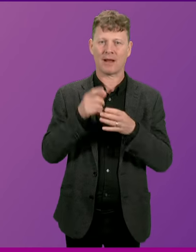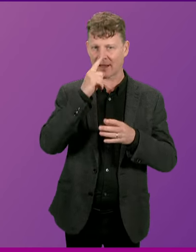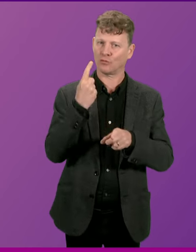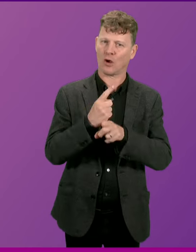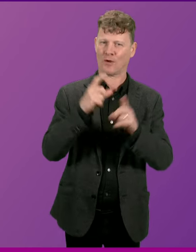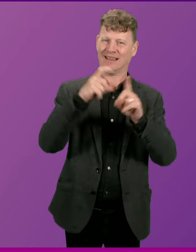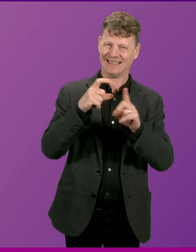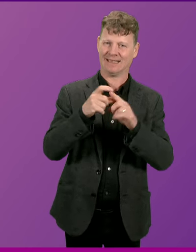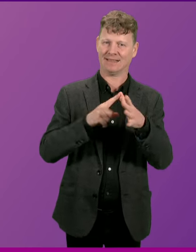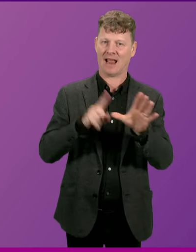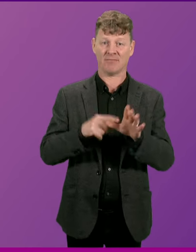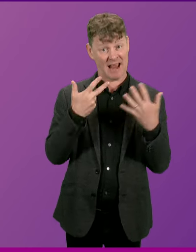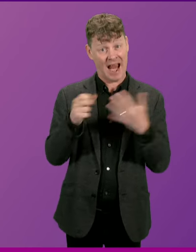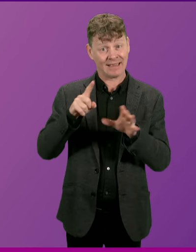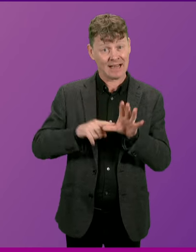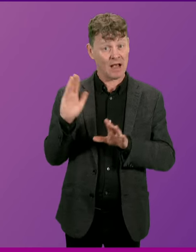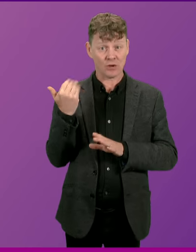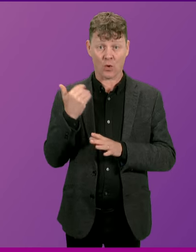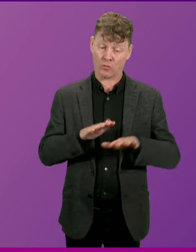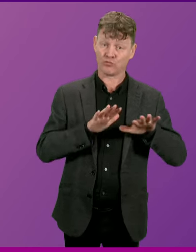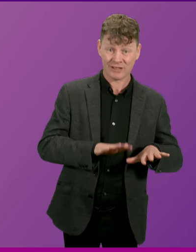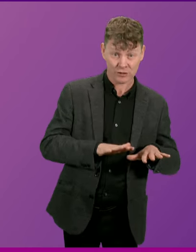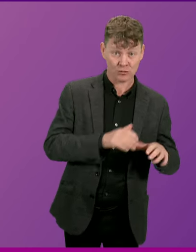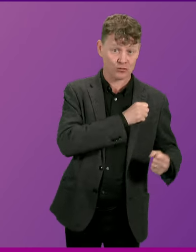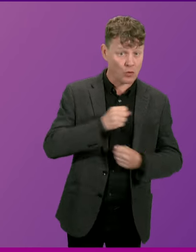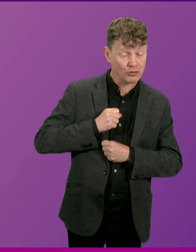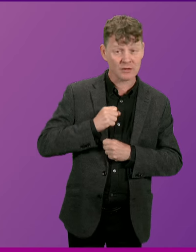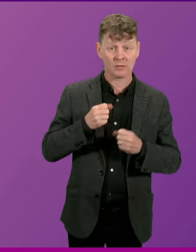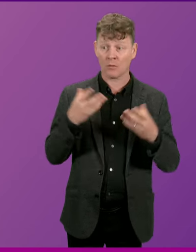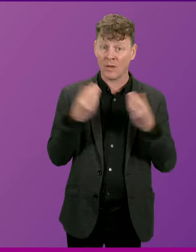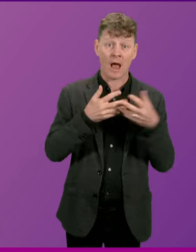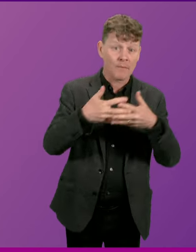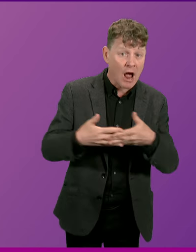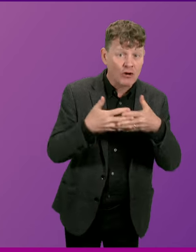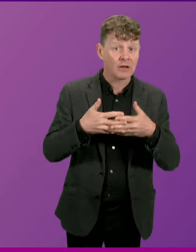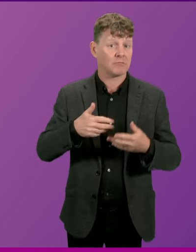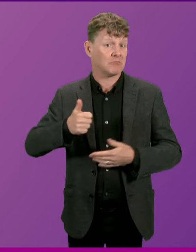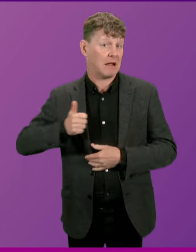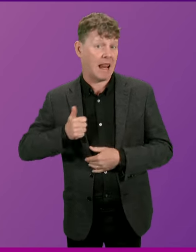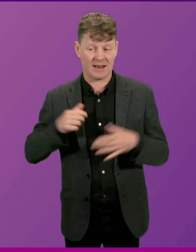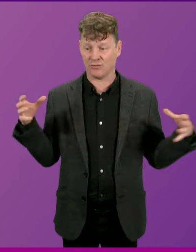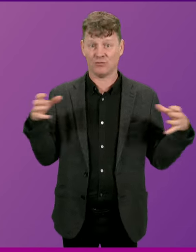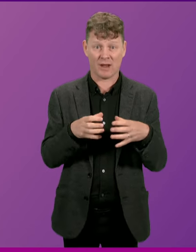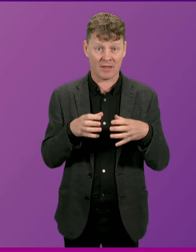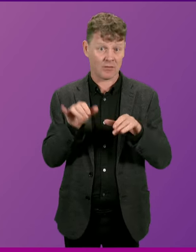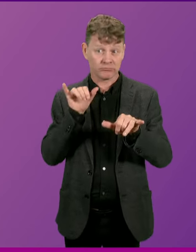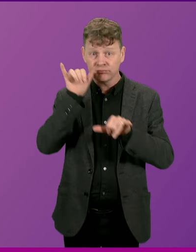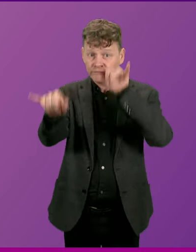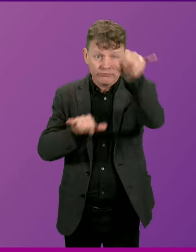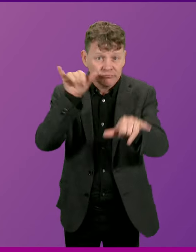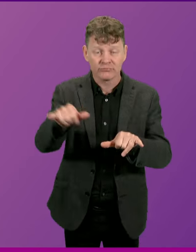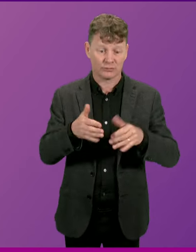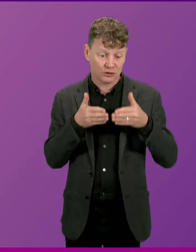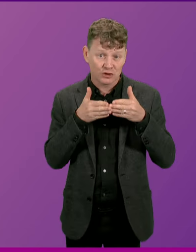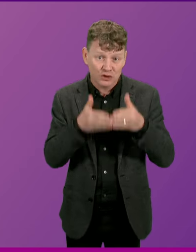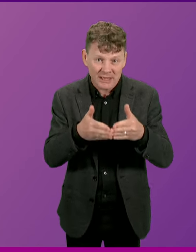today, British soldiers joined those from America, Canada and other nations to board planes, ships and